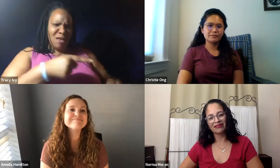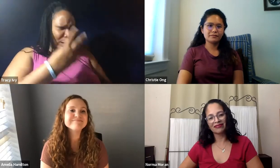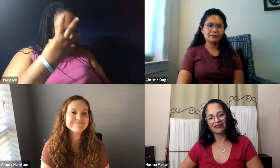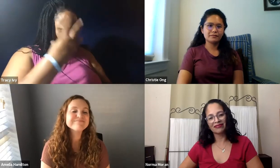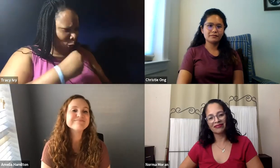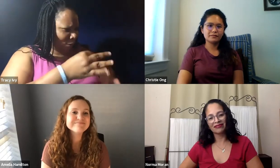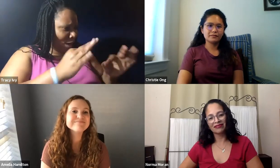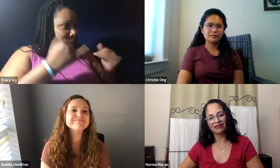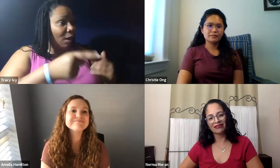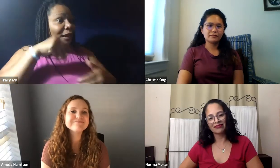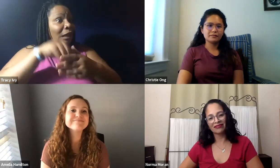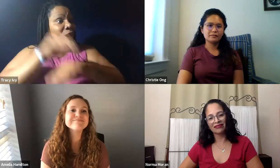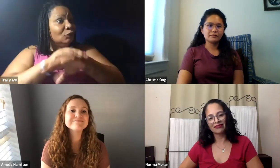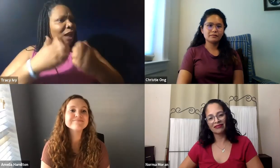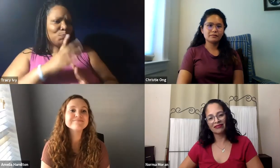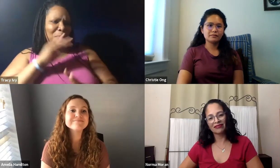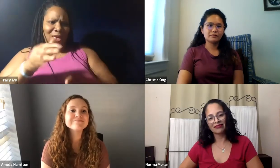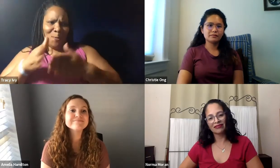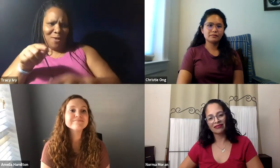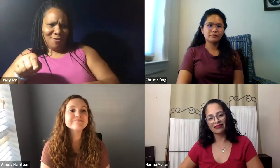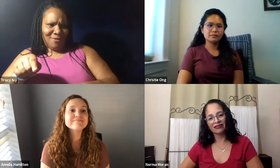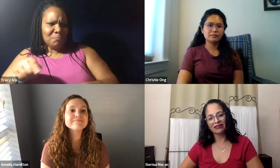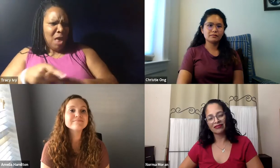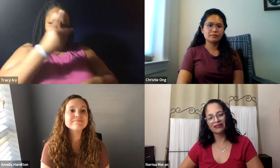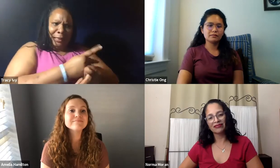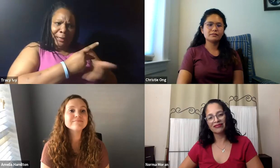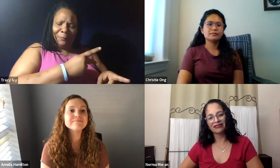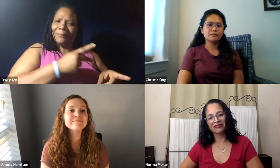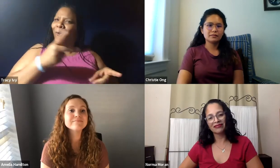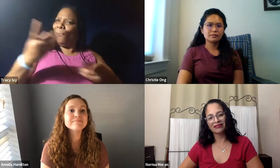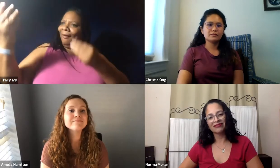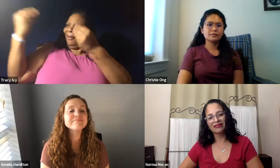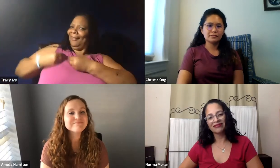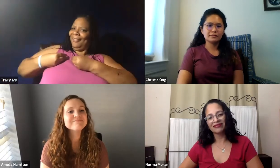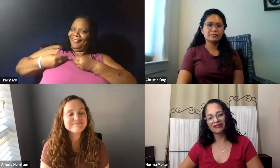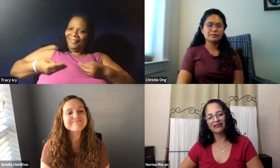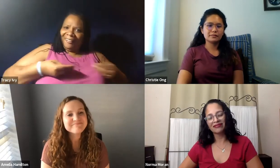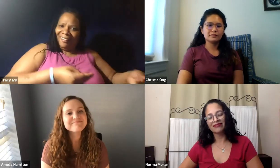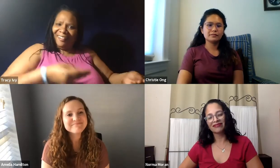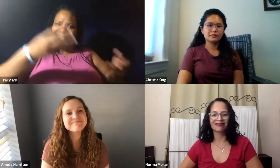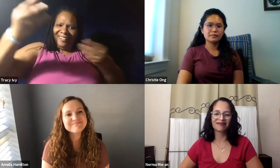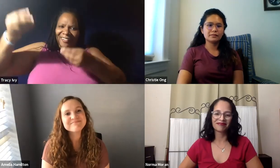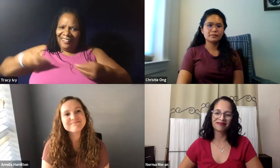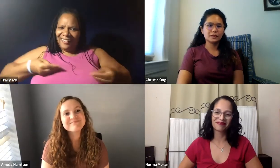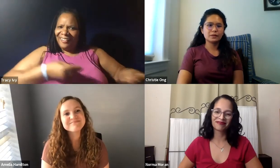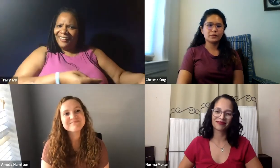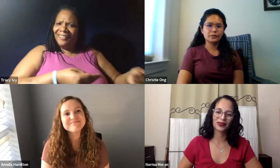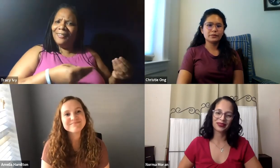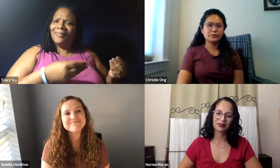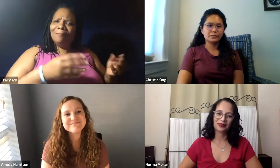And I essentially say the same thing to my students now. That yes, you might be using quote unquote black language. And